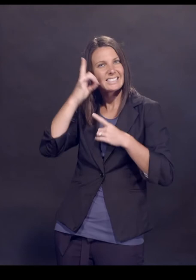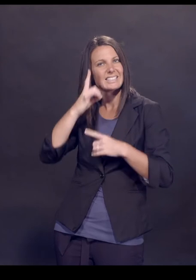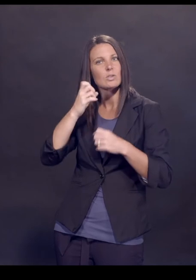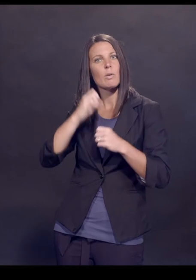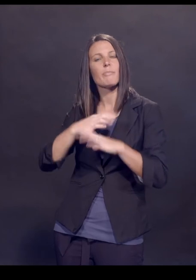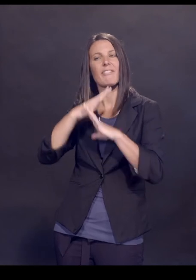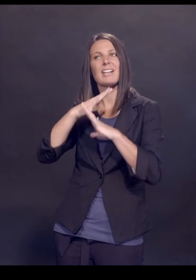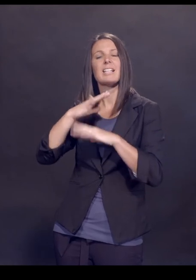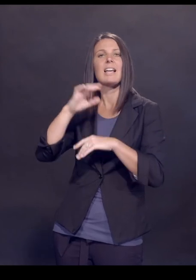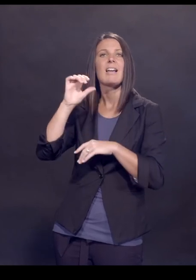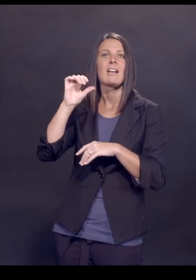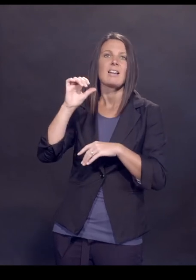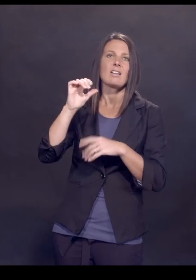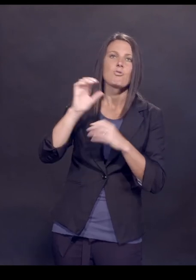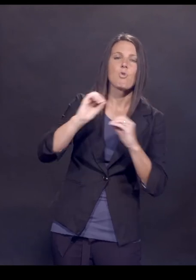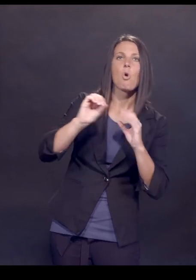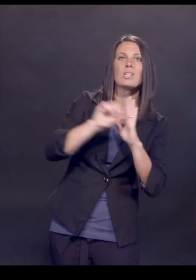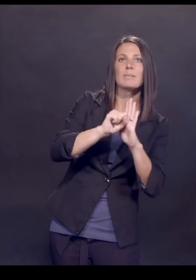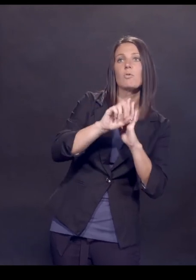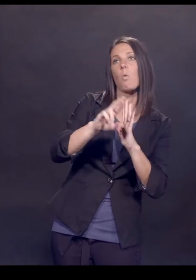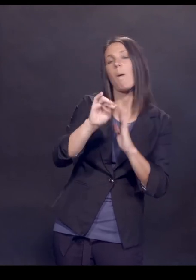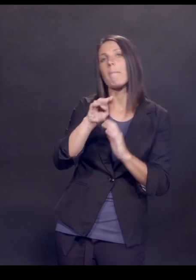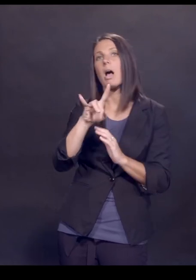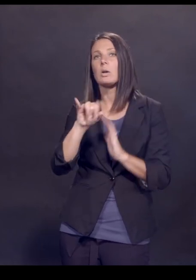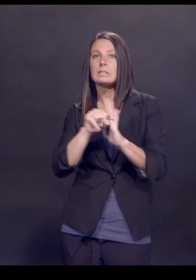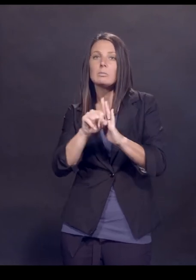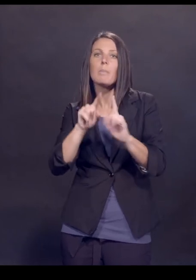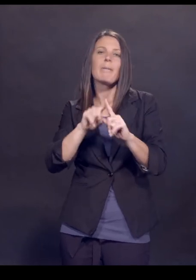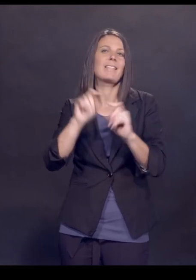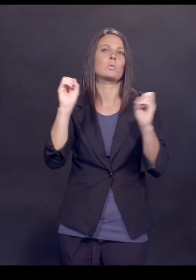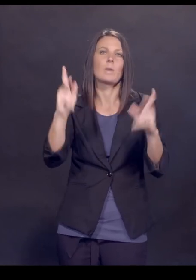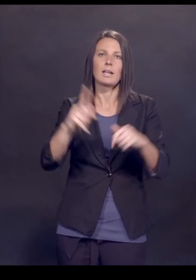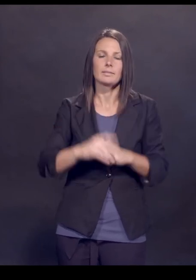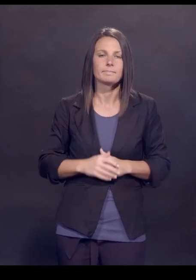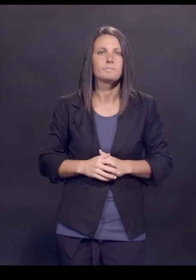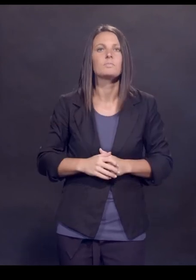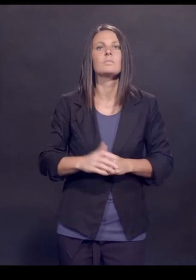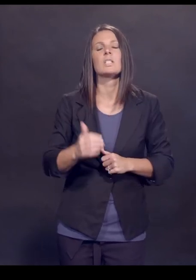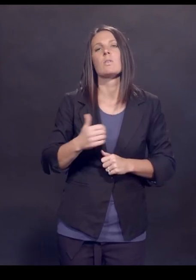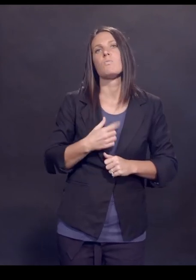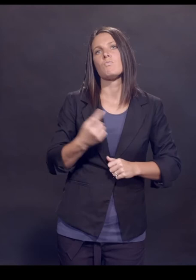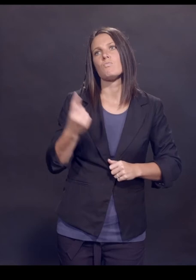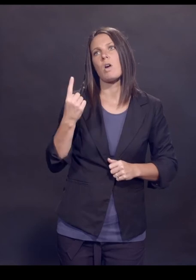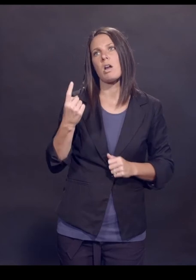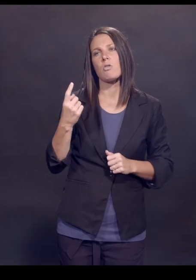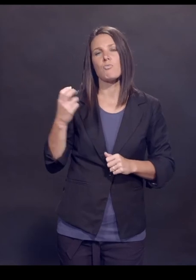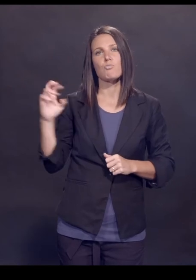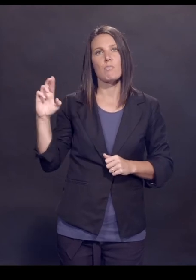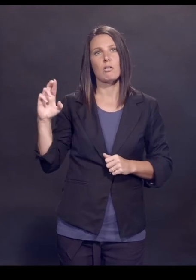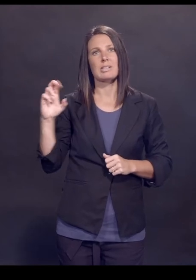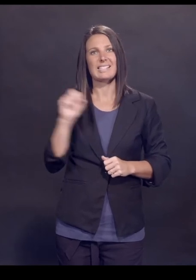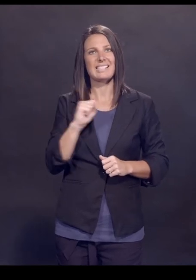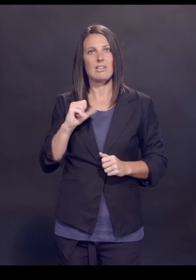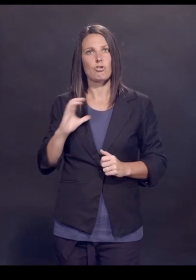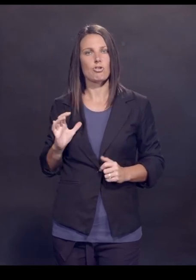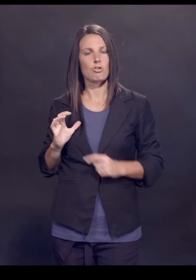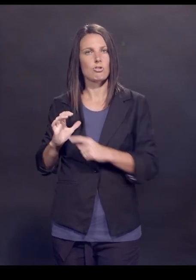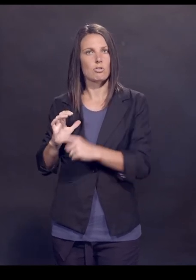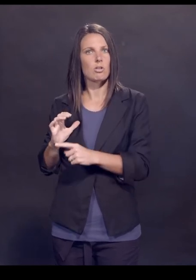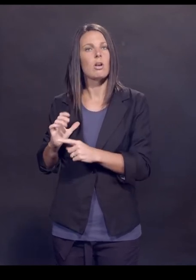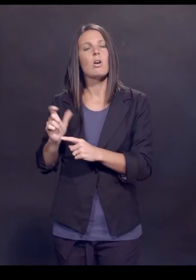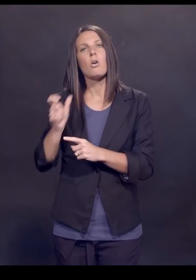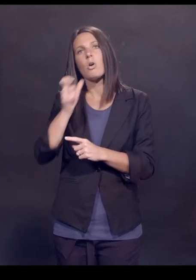asymptomatic infection or mildly symptomatic infection. But again, that's okay. There was one Republican senator recently, actually, who